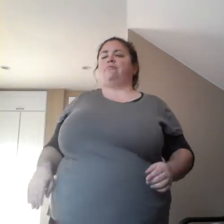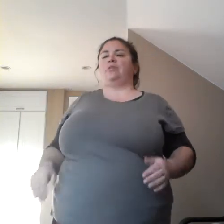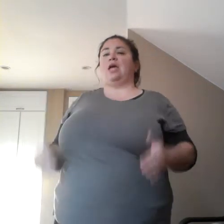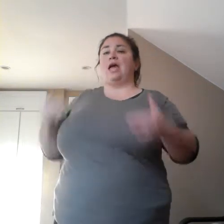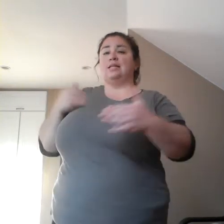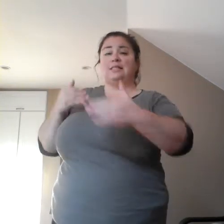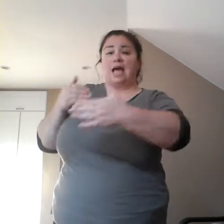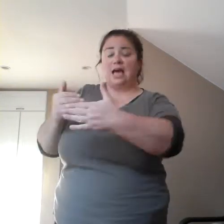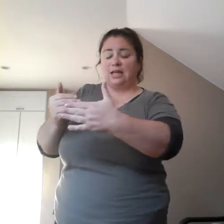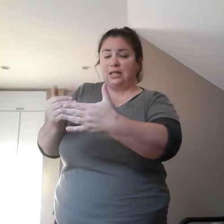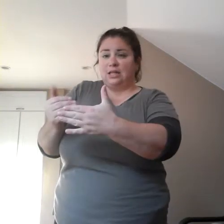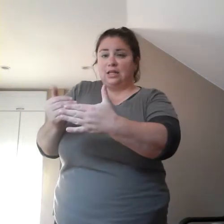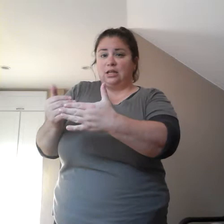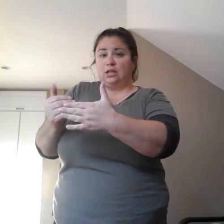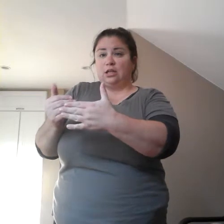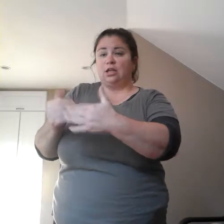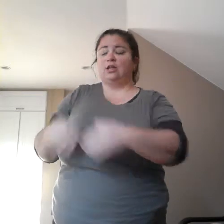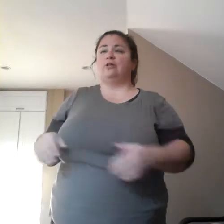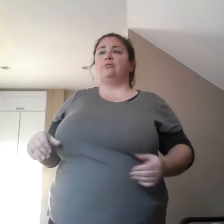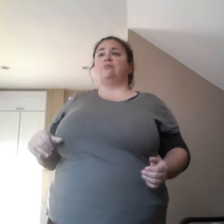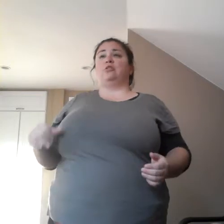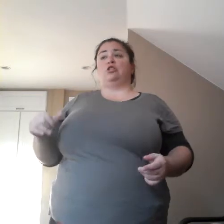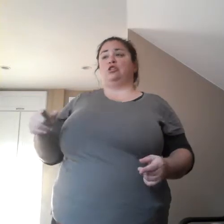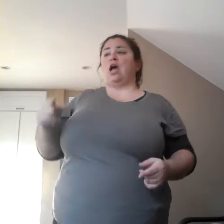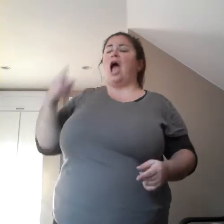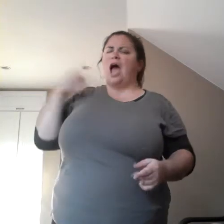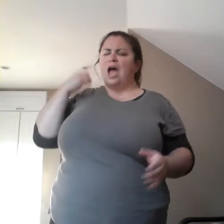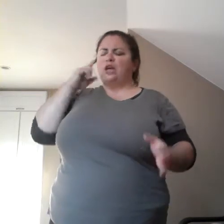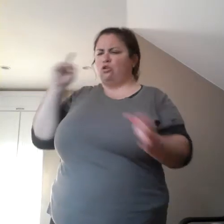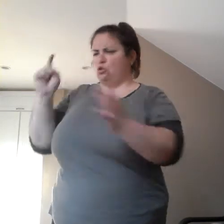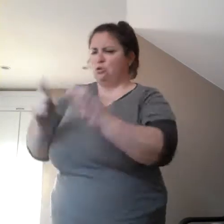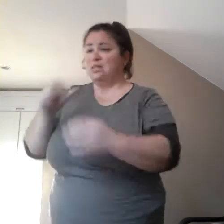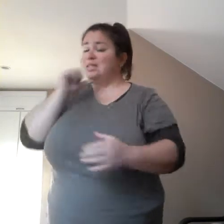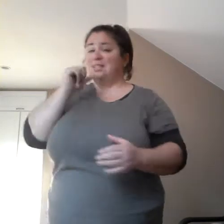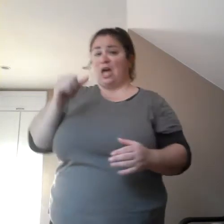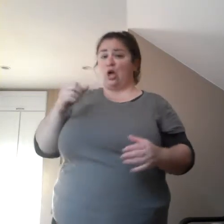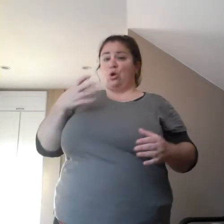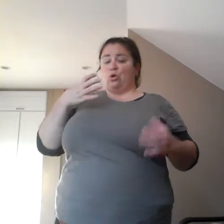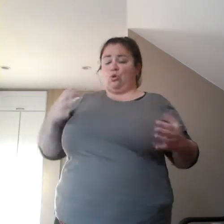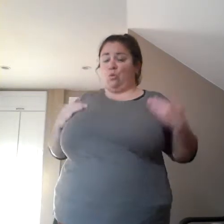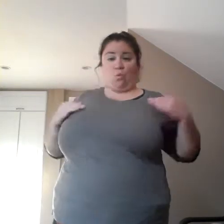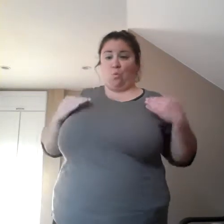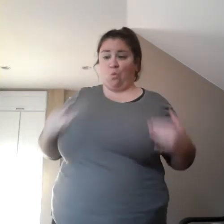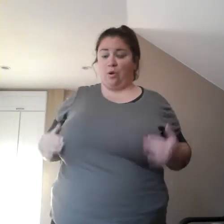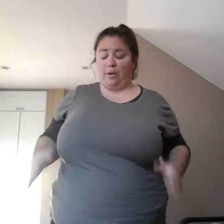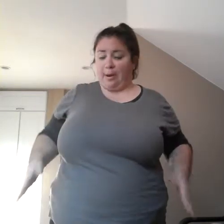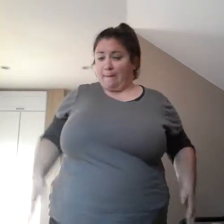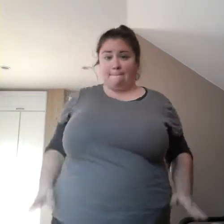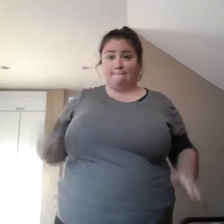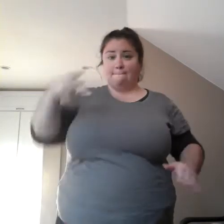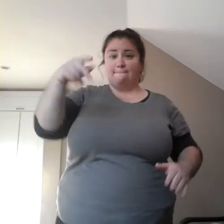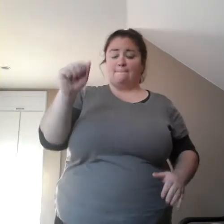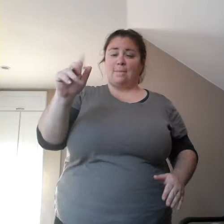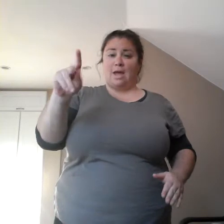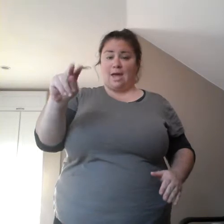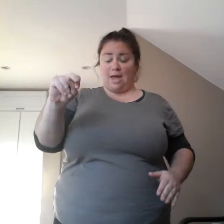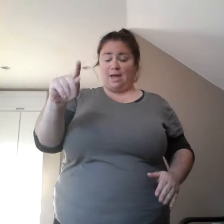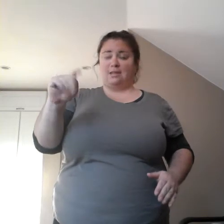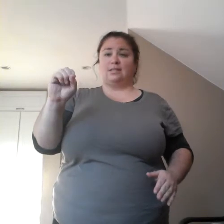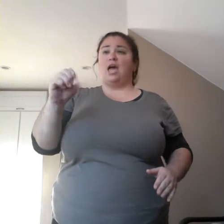was indeed not wearing pants. Um, so she was pantsless and underwearless at that point. I don't know where the